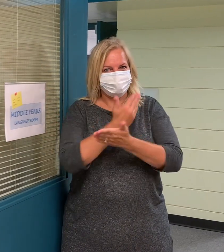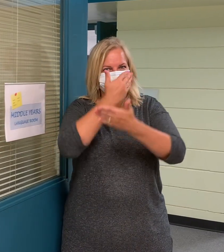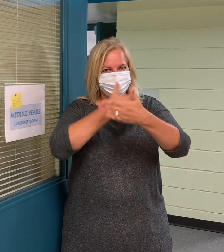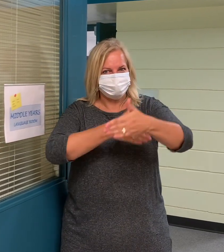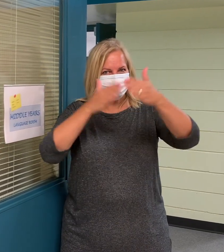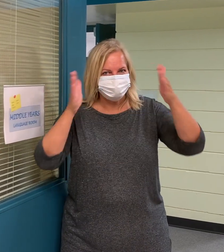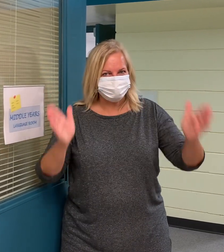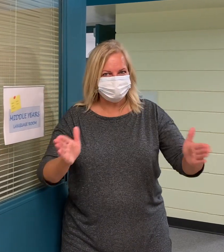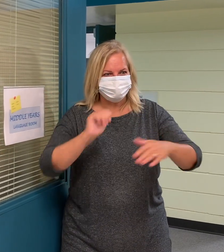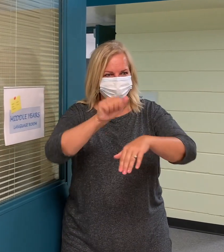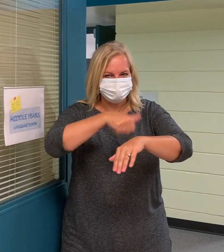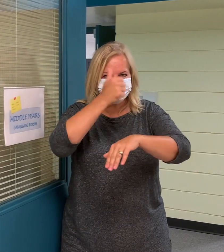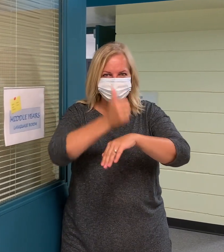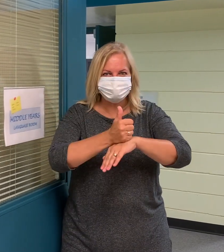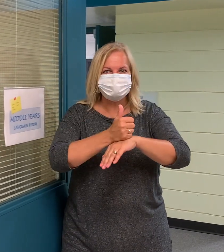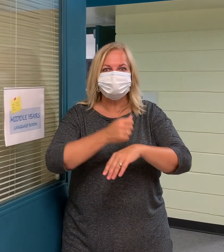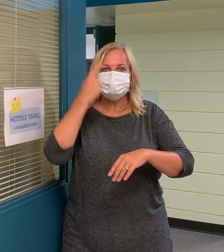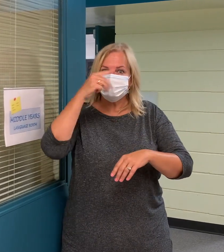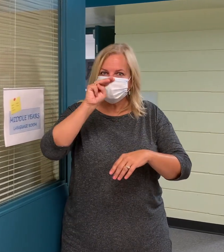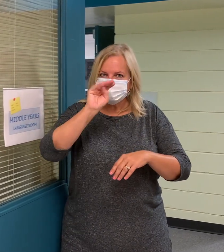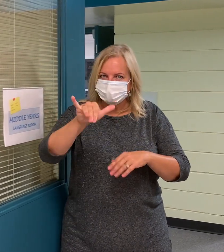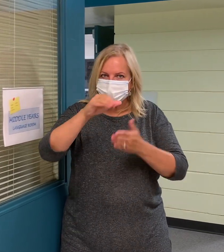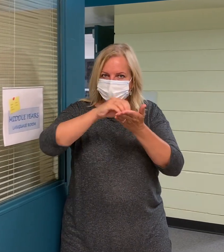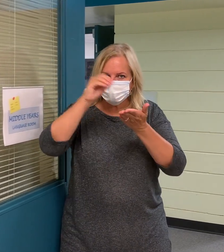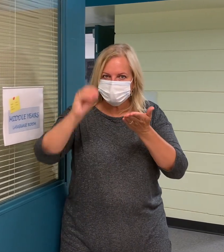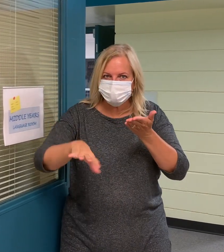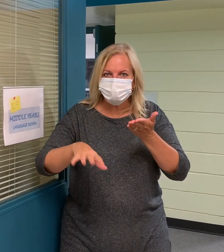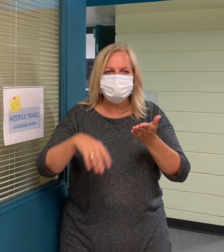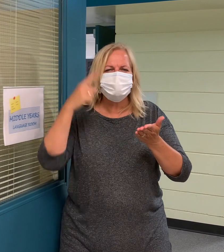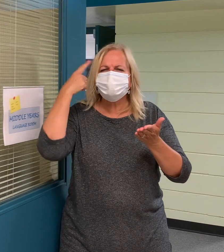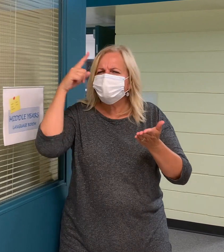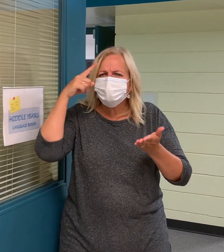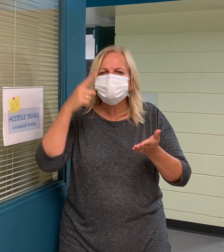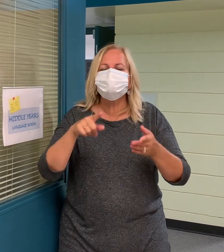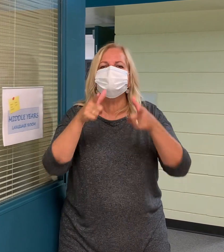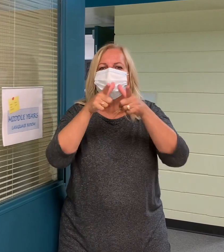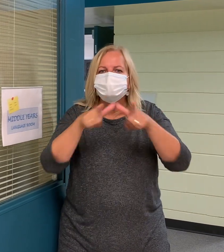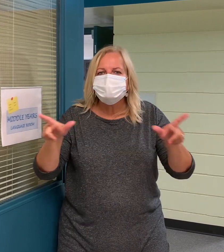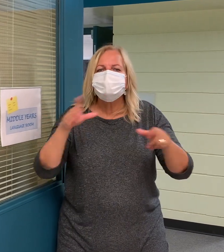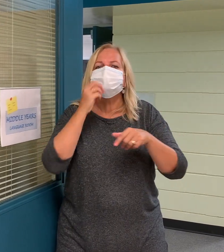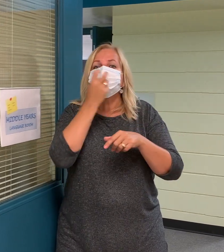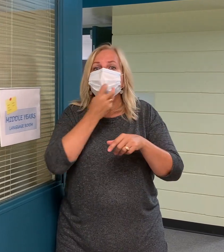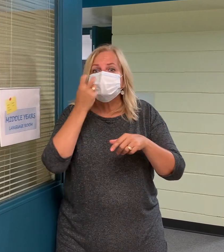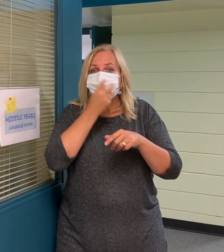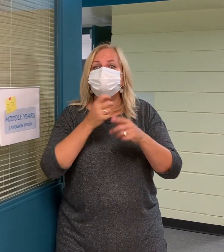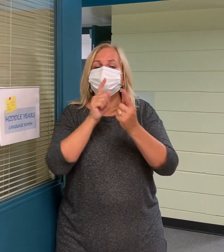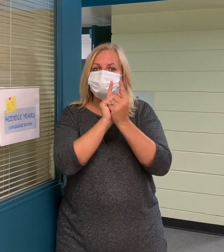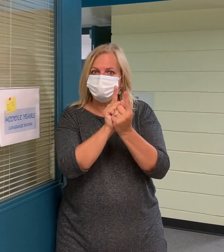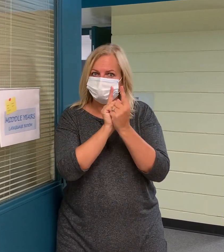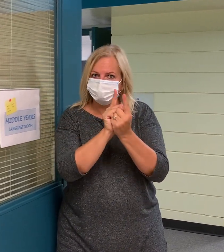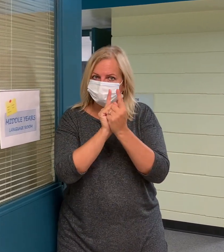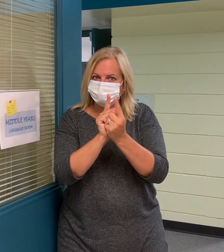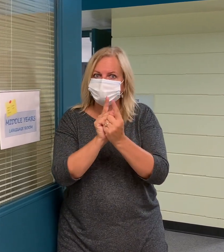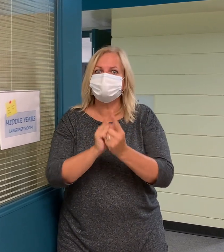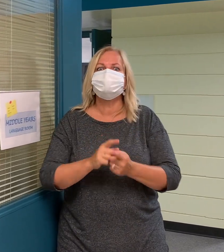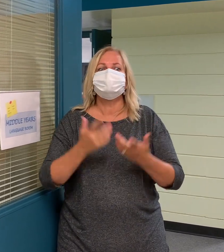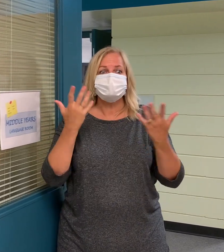This is a new room that we have just set up. It's for the middle year students. This is for language and speech tutoring.